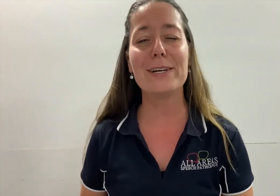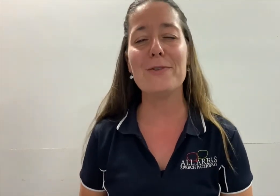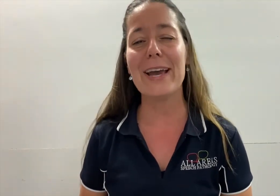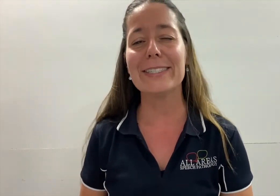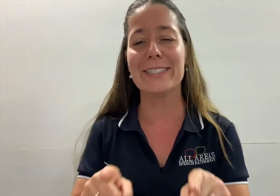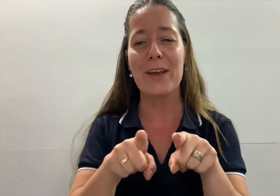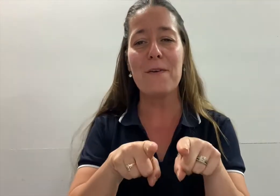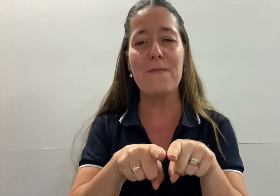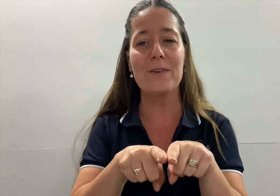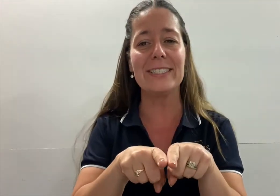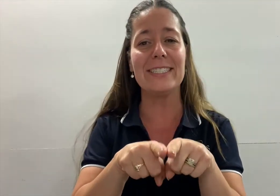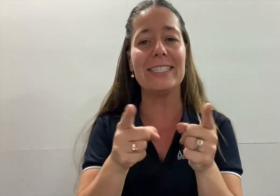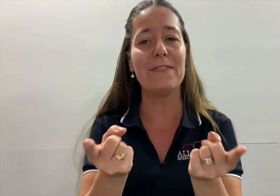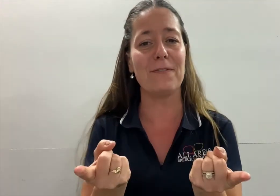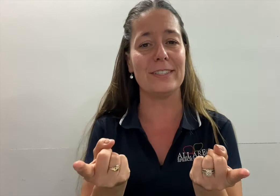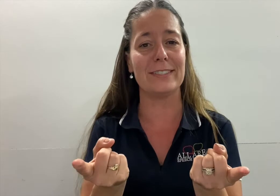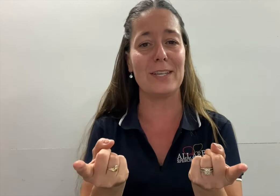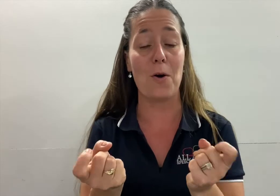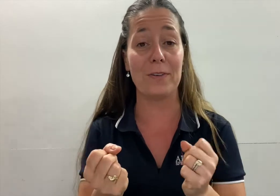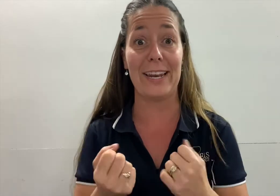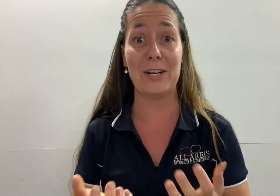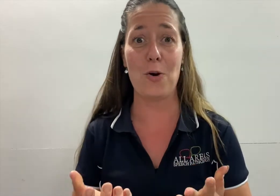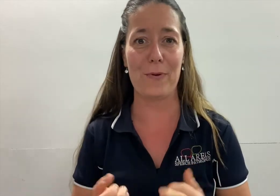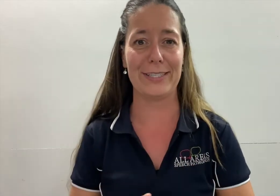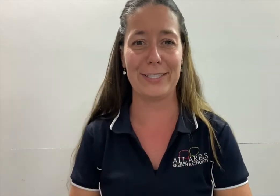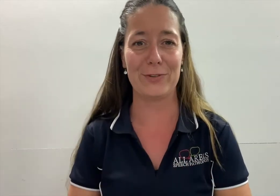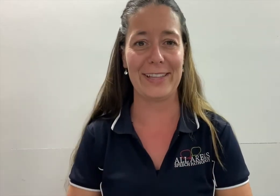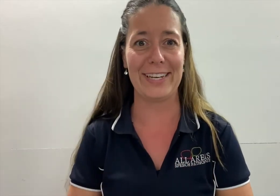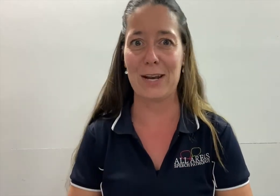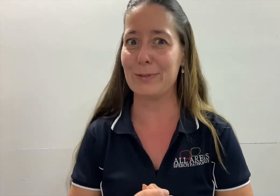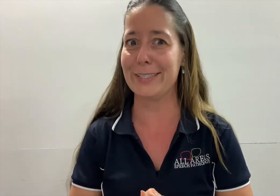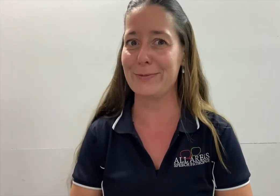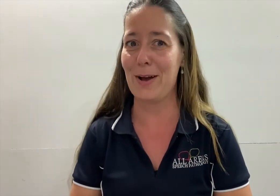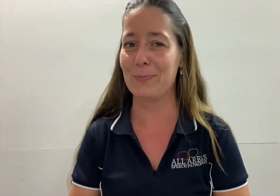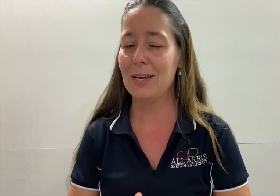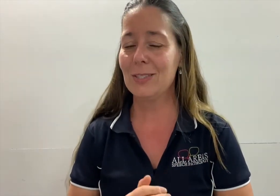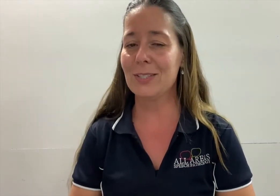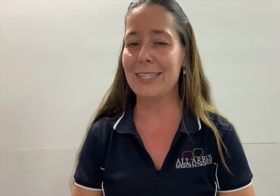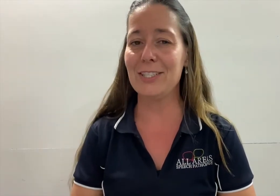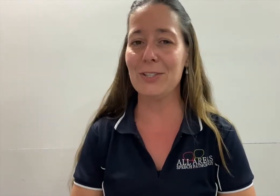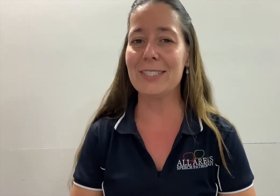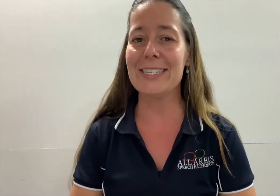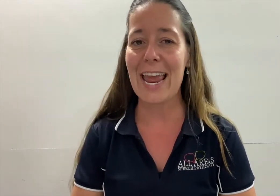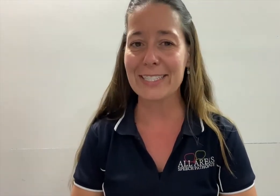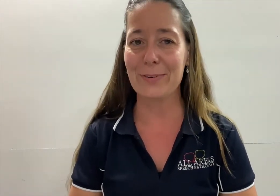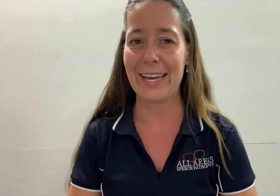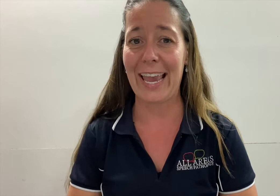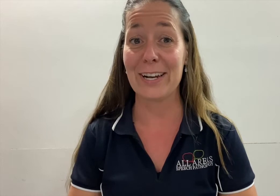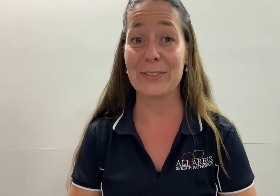request for a different song that incorporates Australian animals as well. So stay tuned next week and I'll